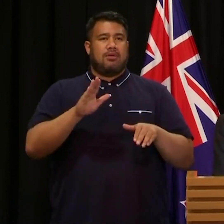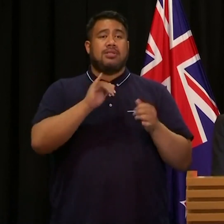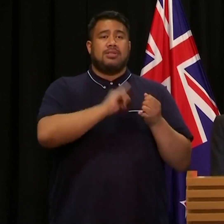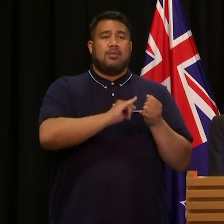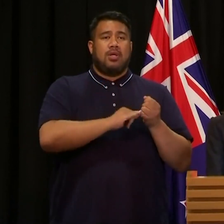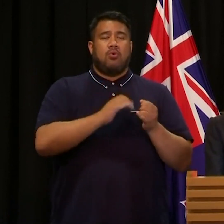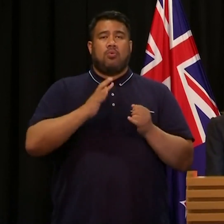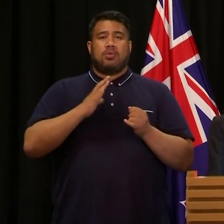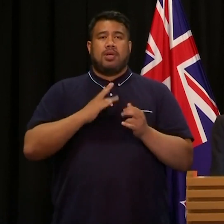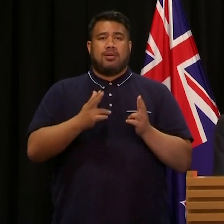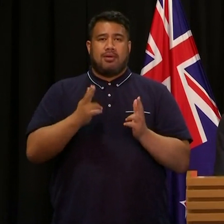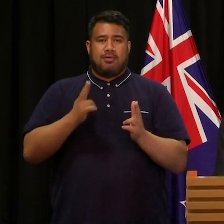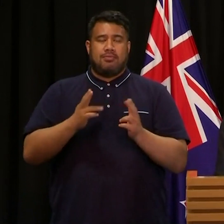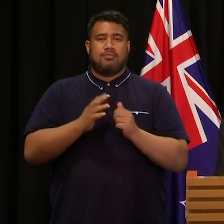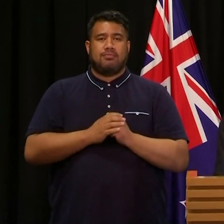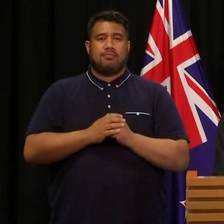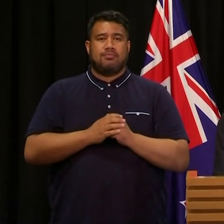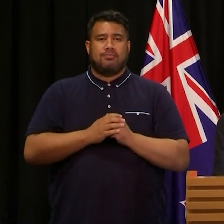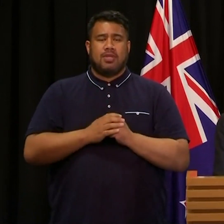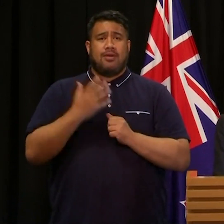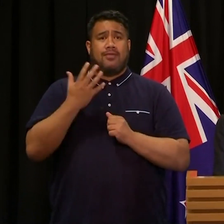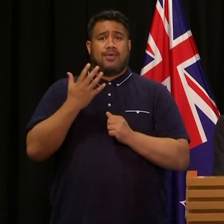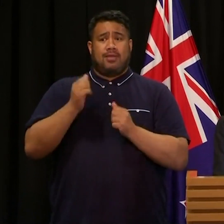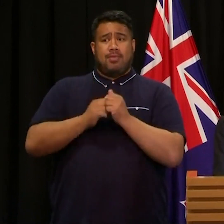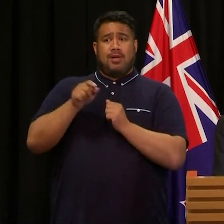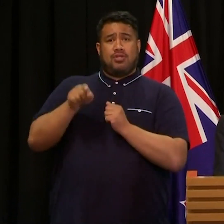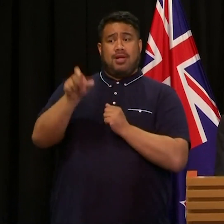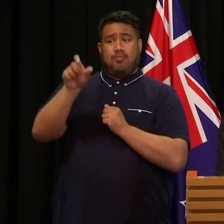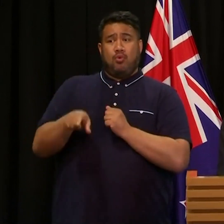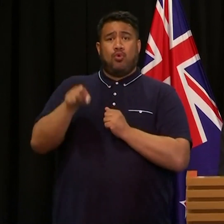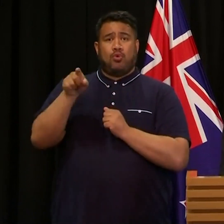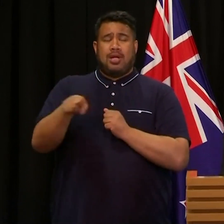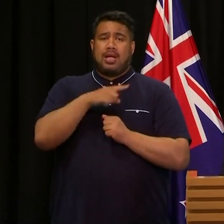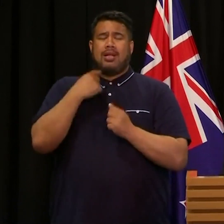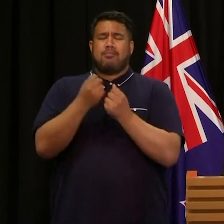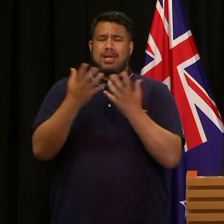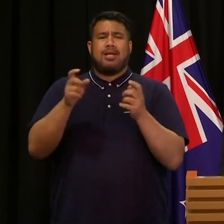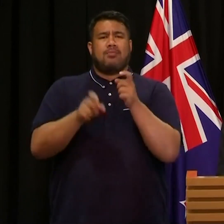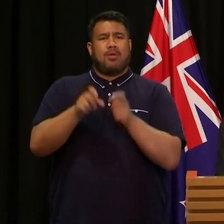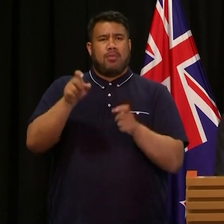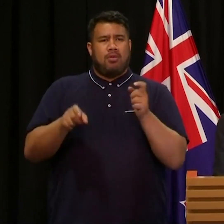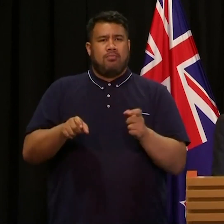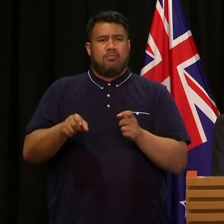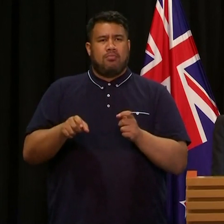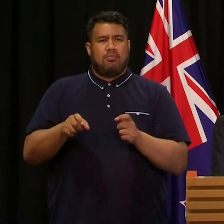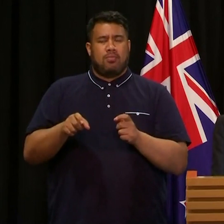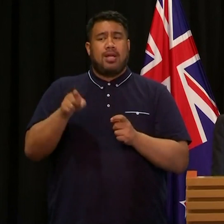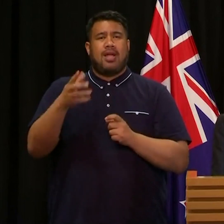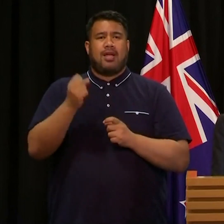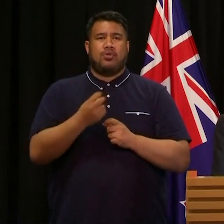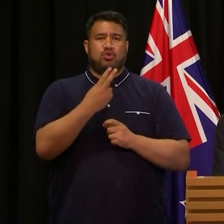The attacker on 15 March took a significant number of lives using primarily two guns.